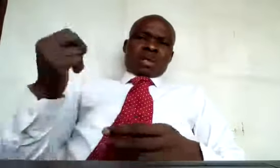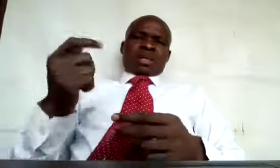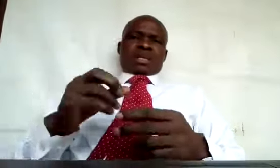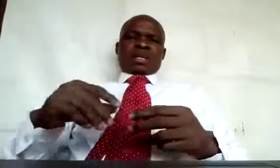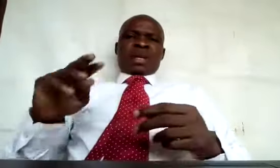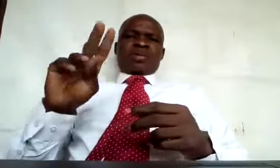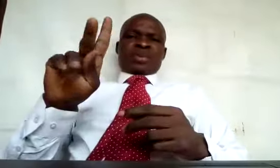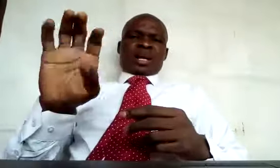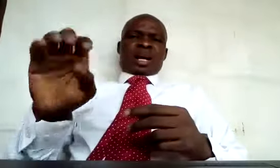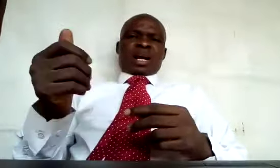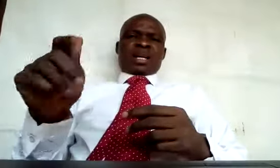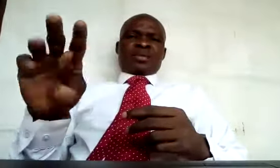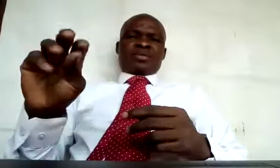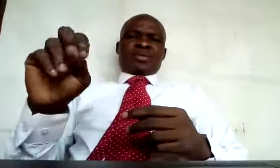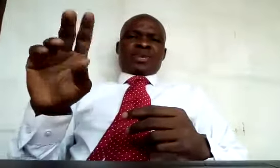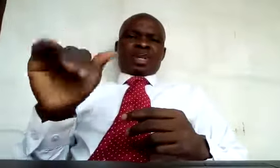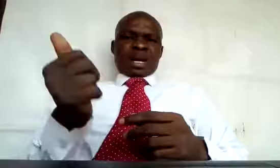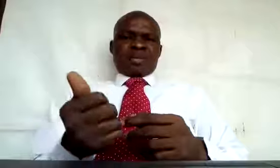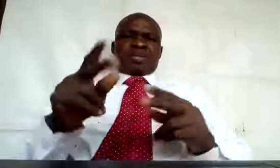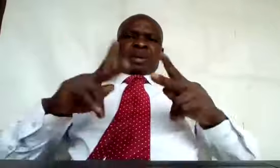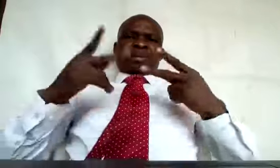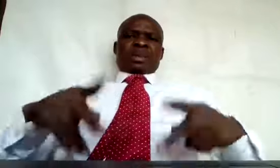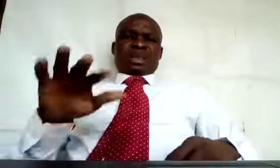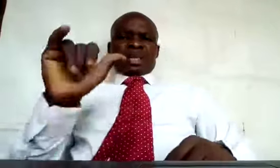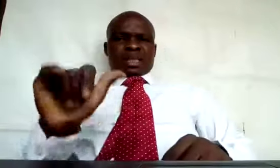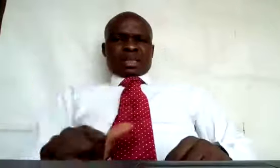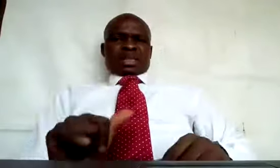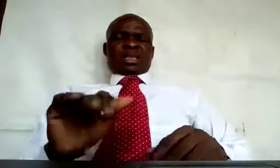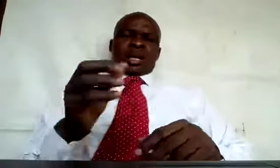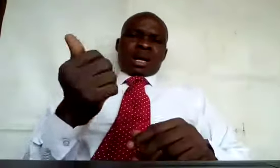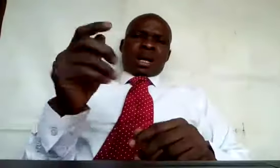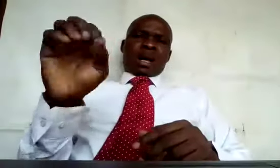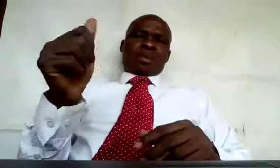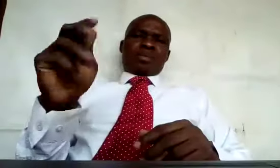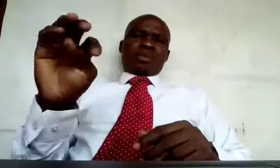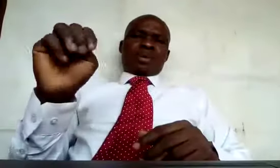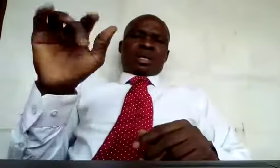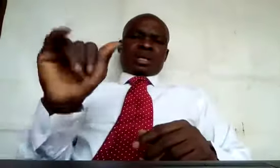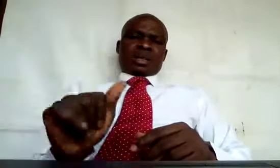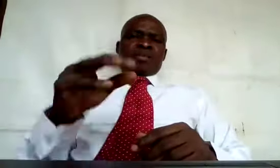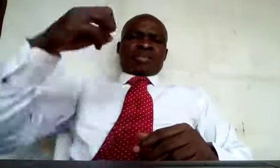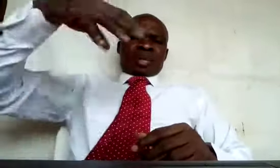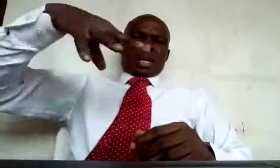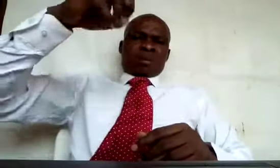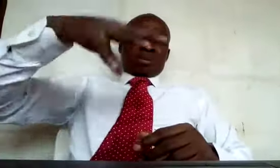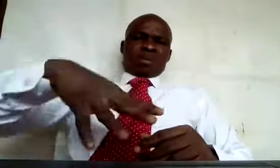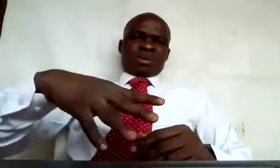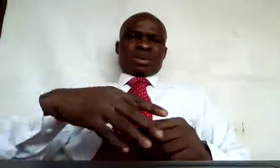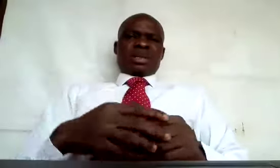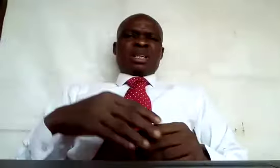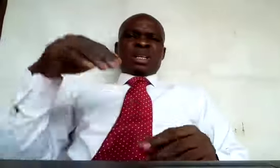California, personality, abomination, electricity, individual,